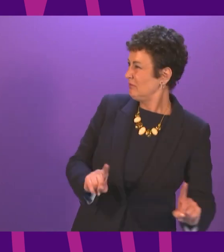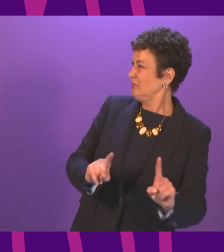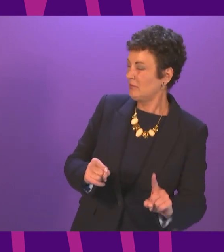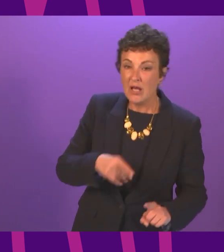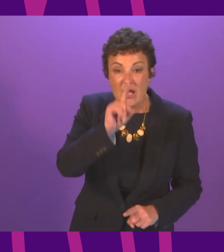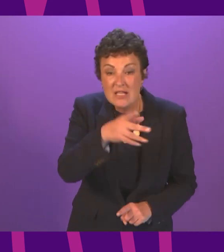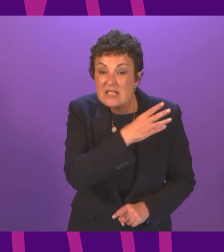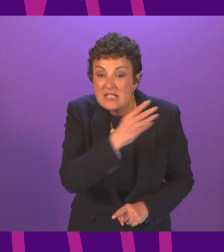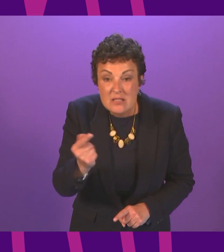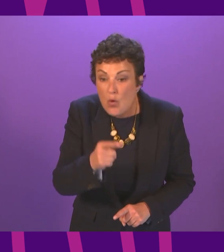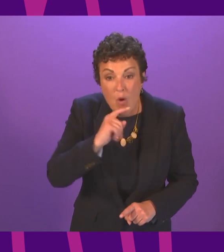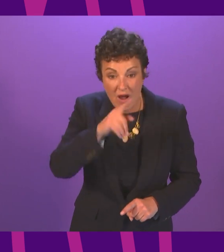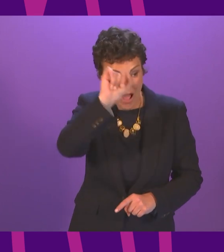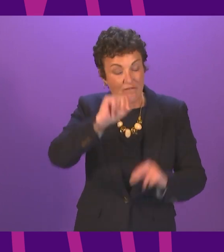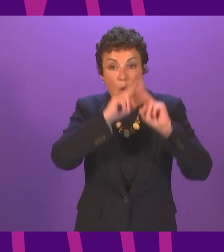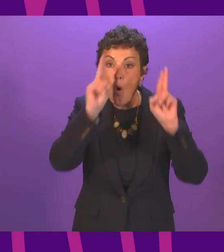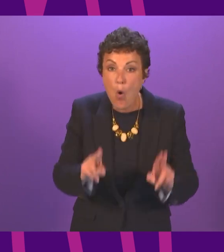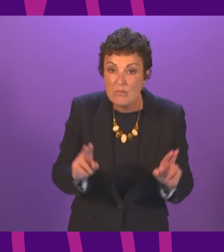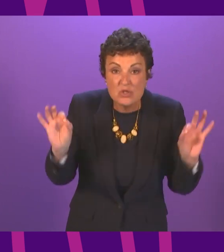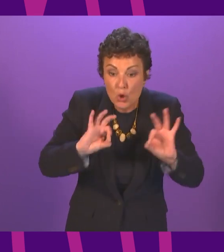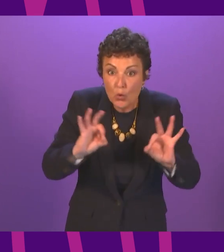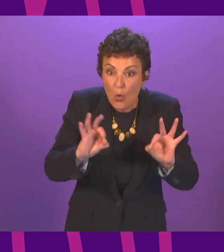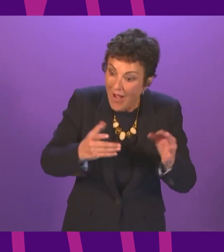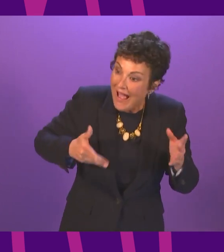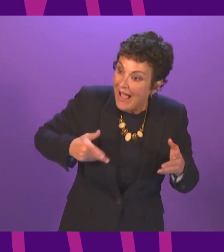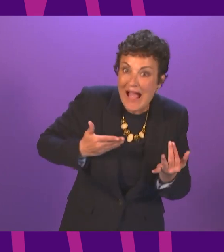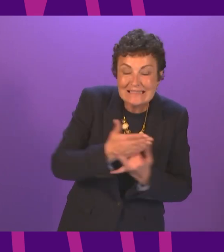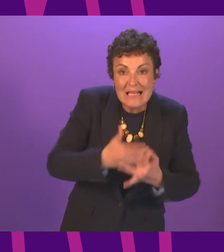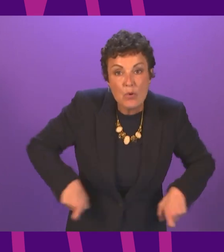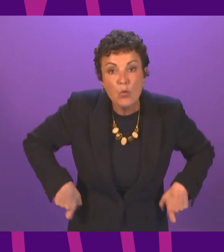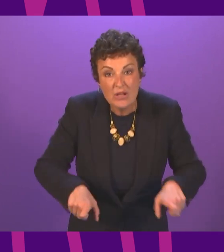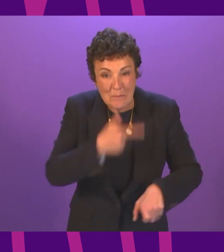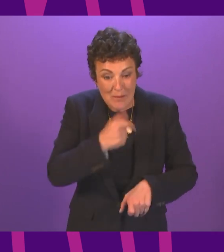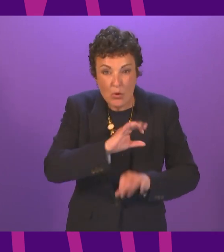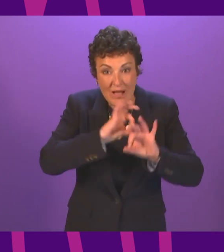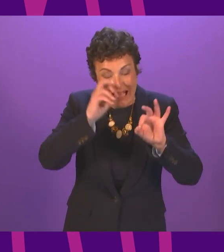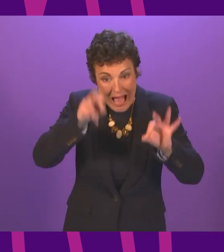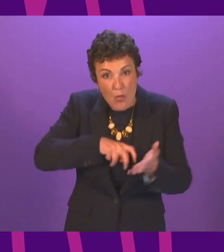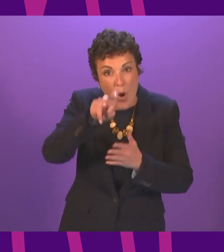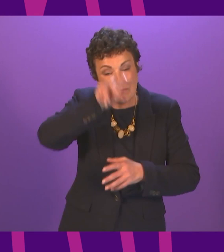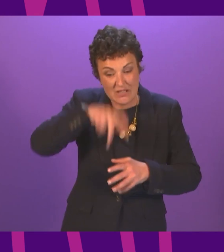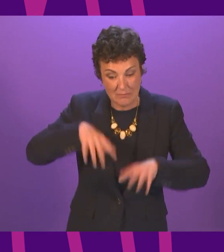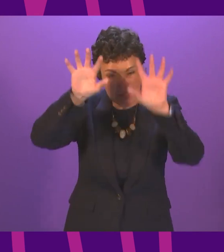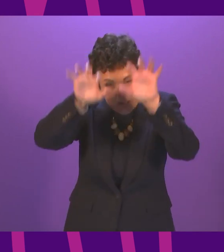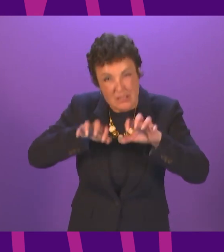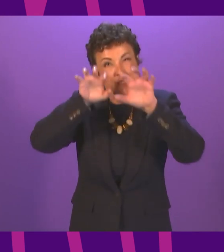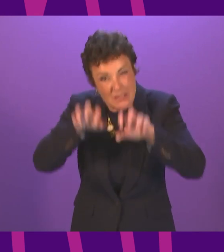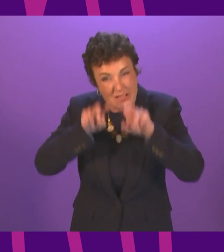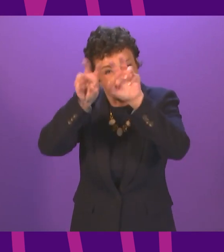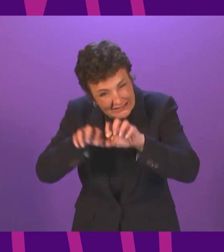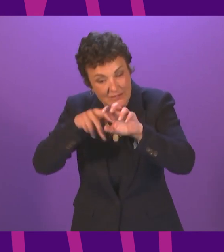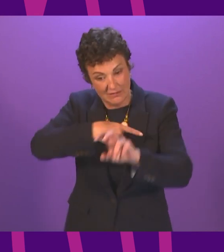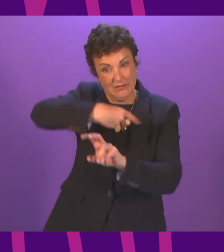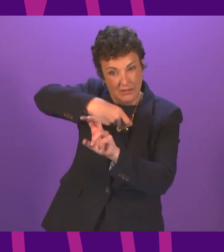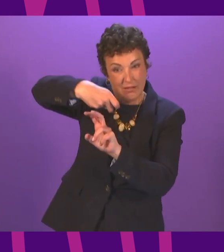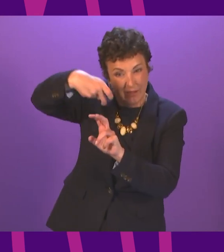upstairs because there aren't enough accessible homes for years things were bad before Covid but the pandemic has made them